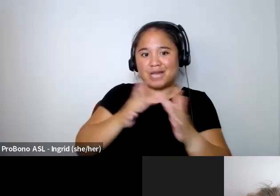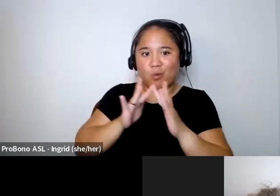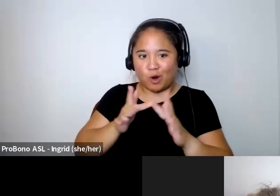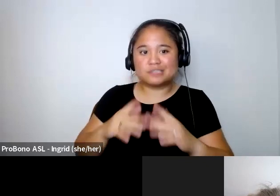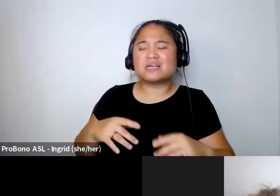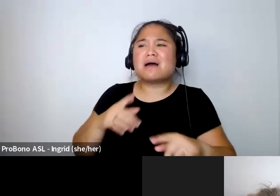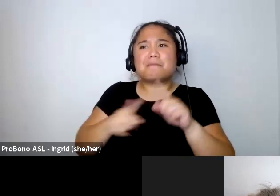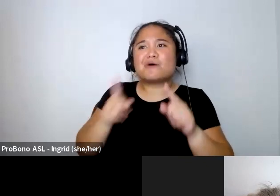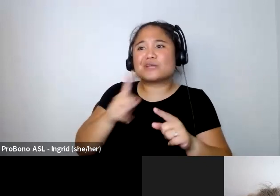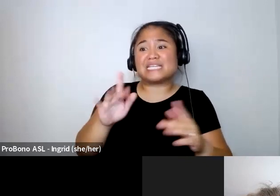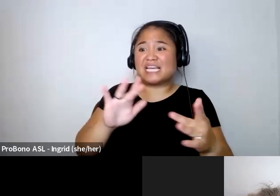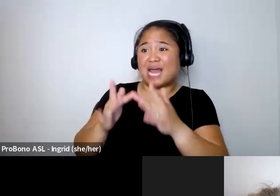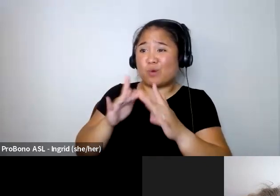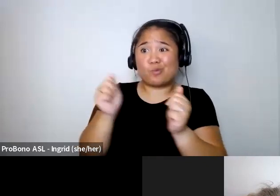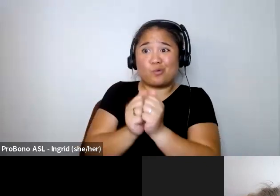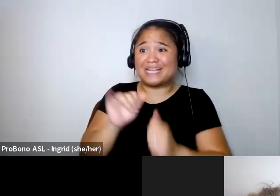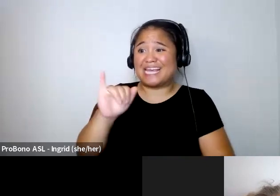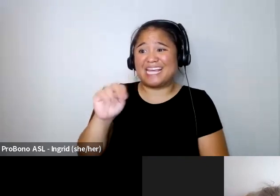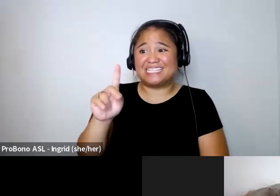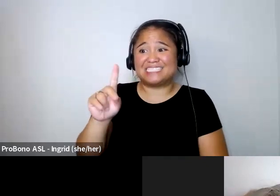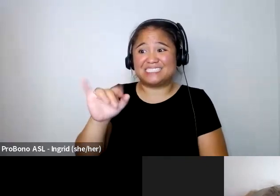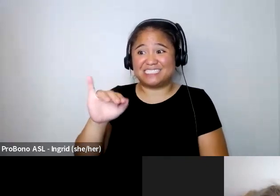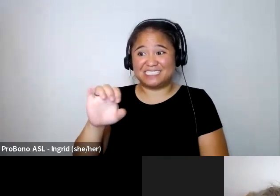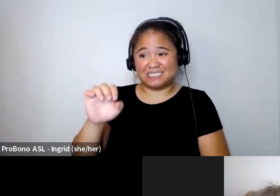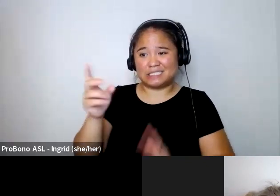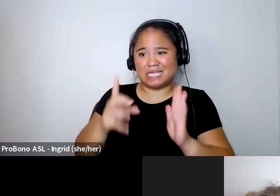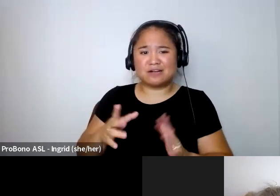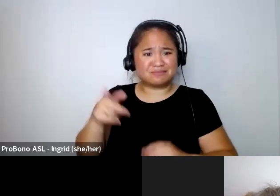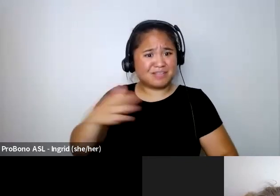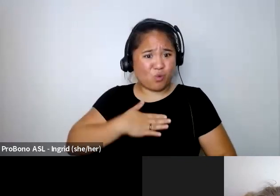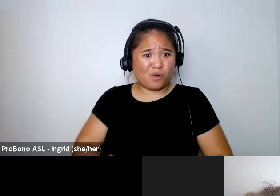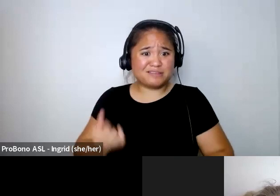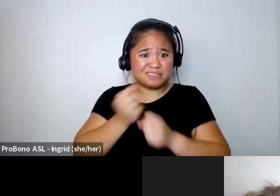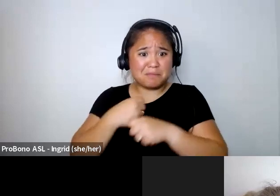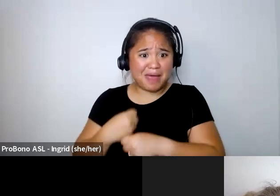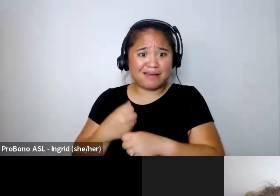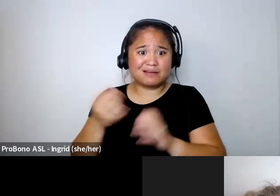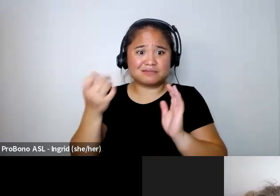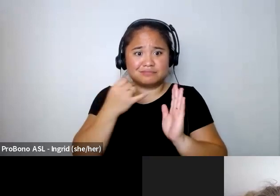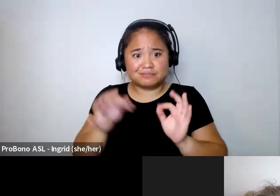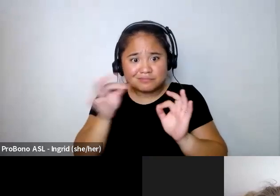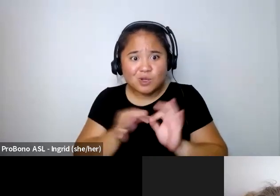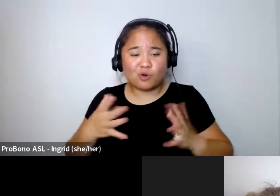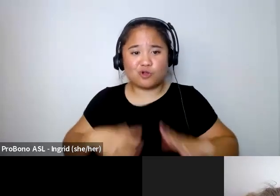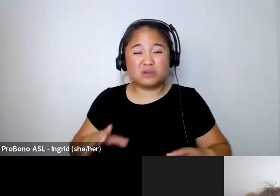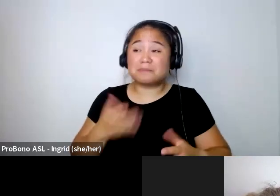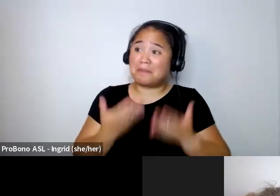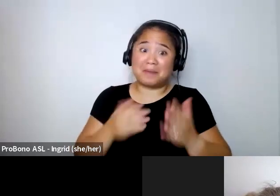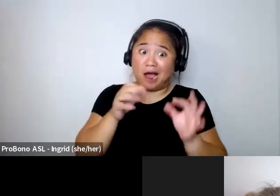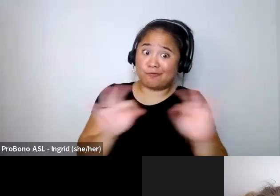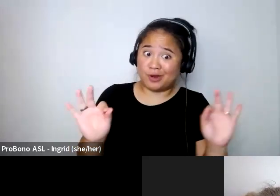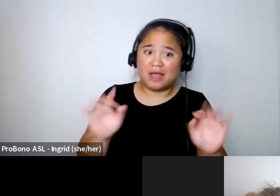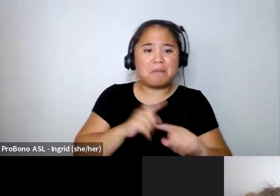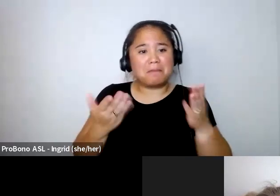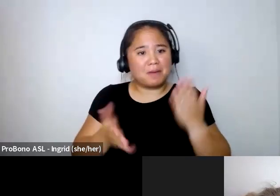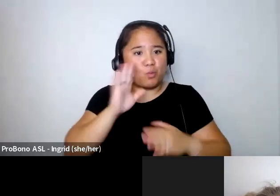network with indie designers because a lot of them will be willing to make clothes for you they may not give it to you for free but they may give you